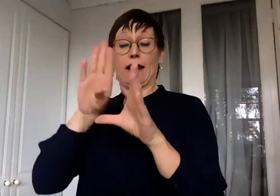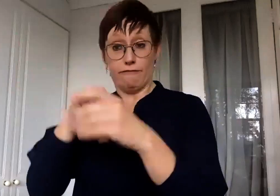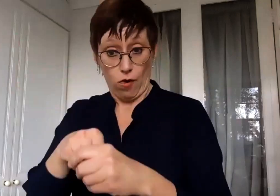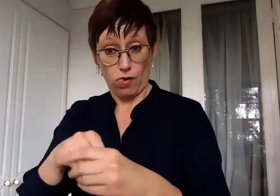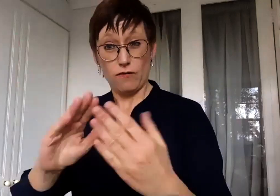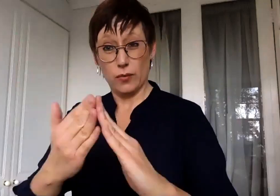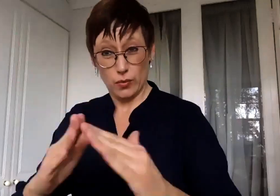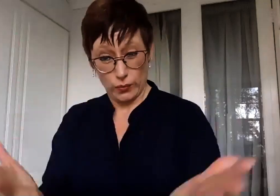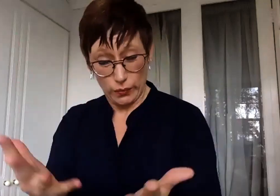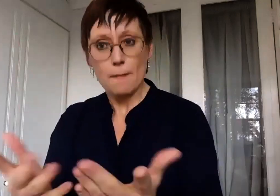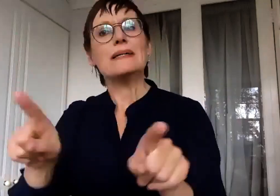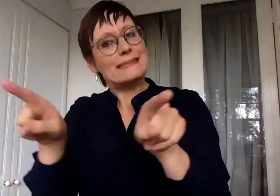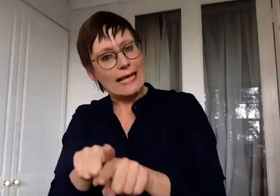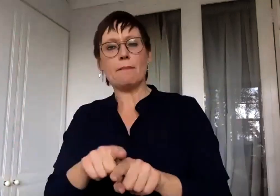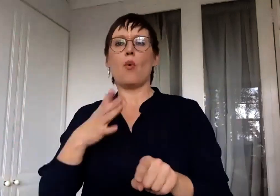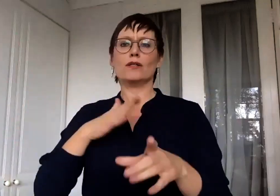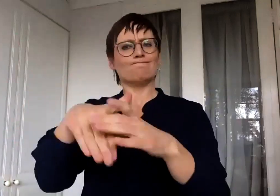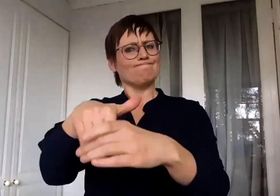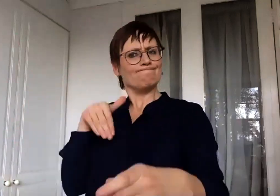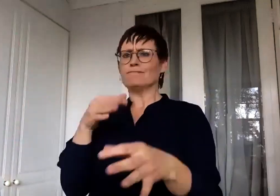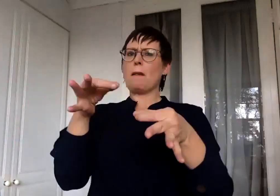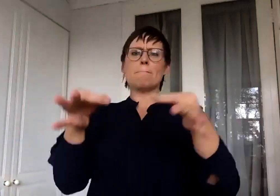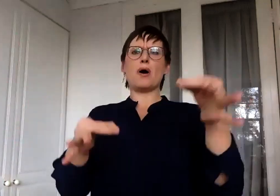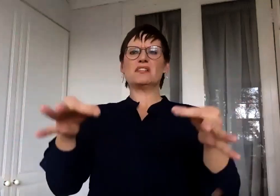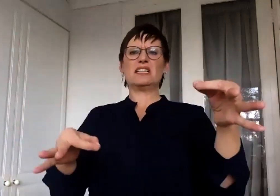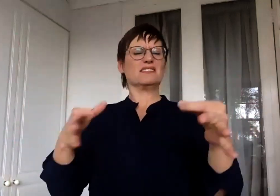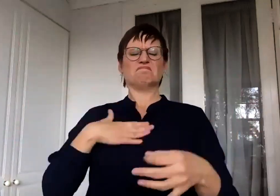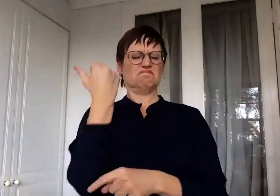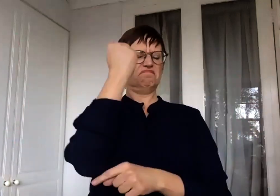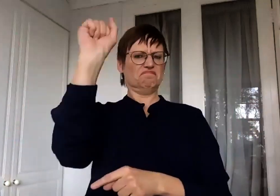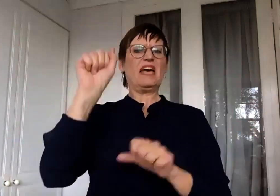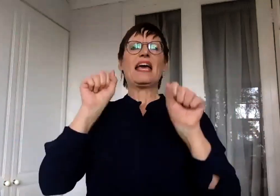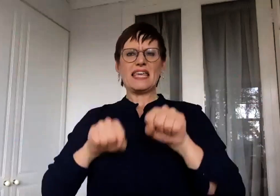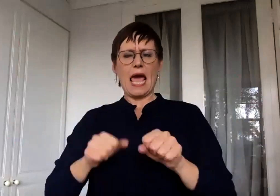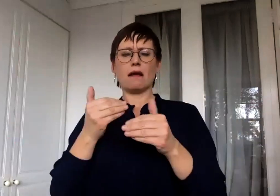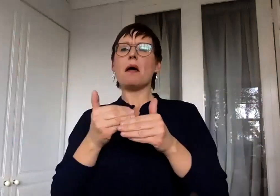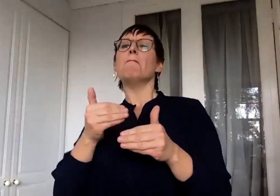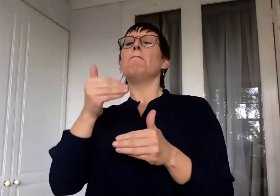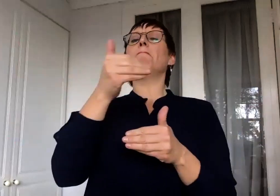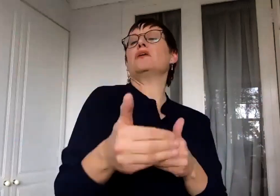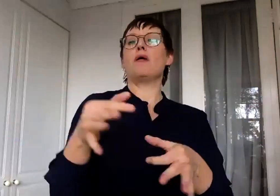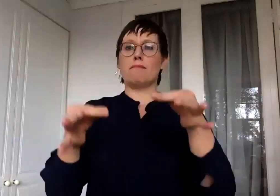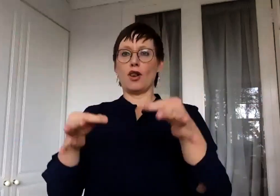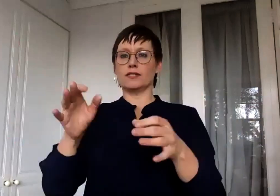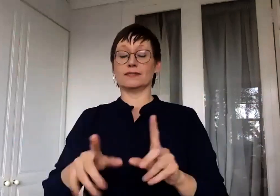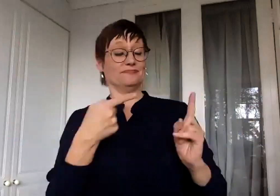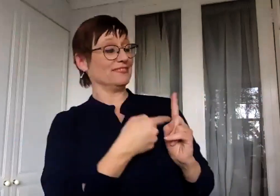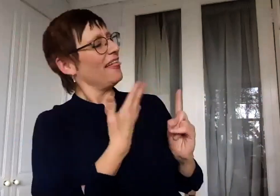can rise above that and yet still make a difference. We're already out of time. We've got so many more questions for you. I must get you into